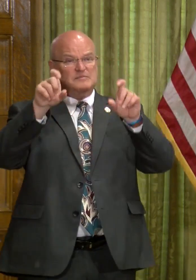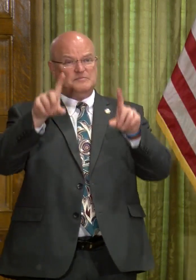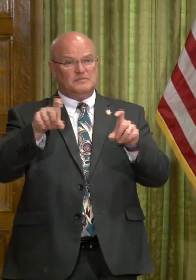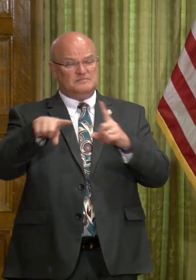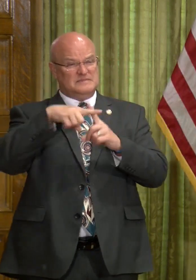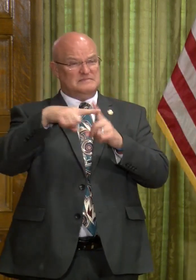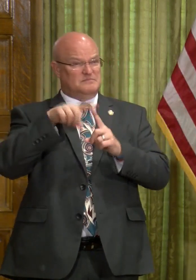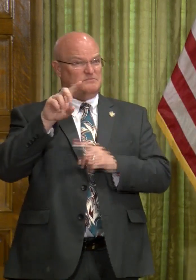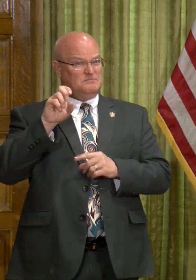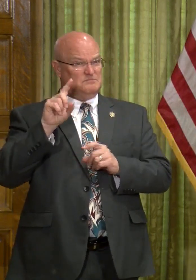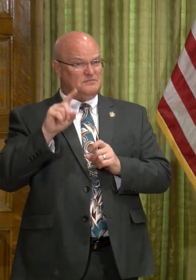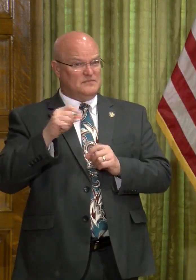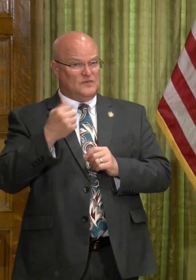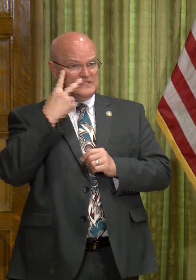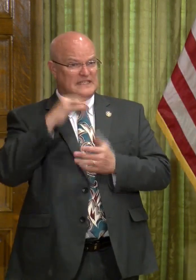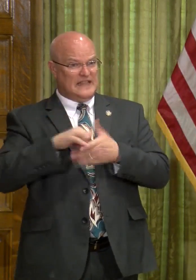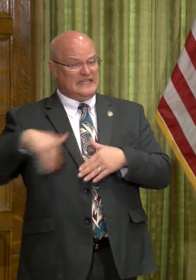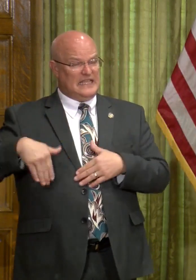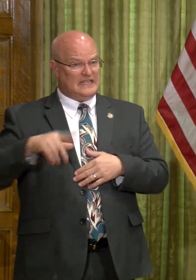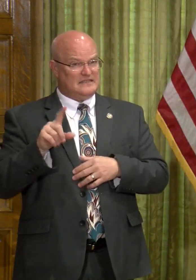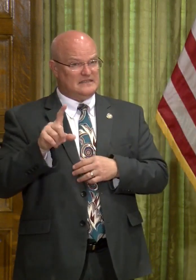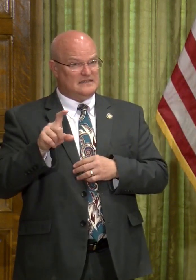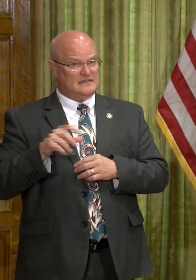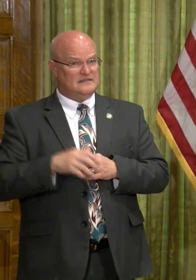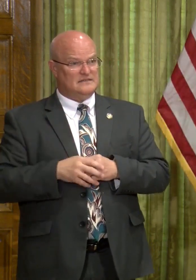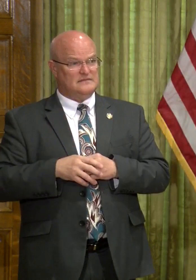anyone in the worker? Have we seen that yet?